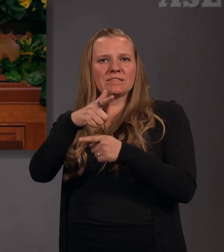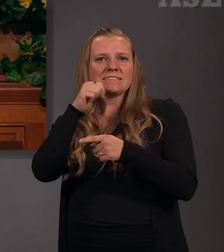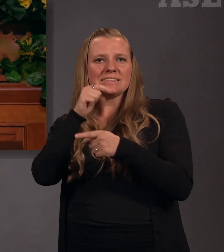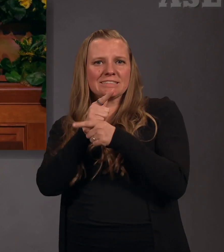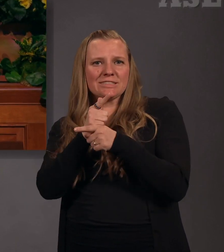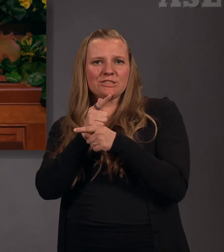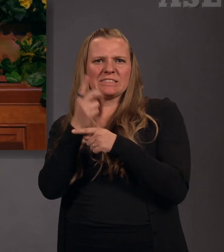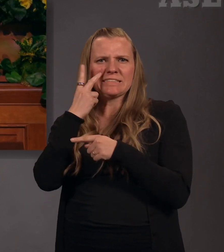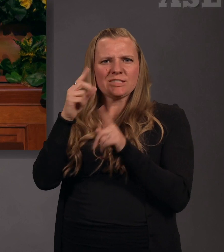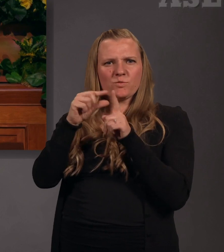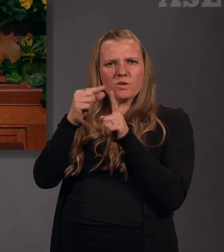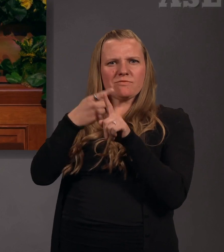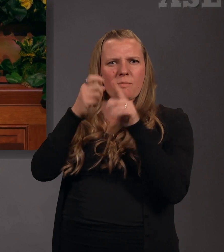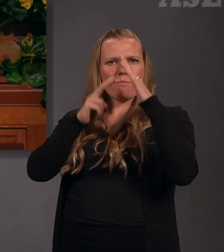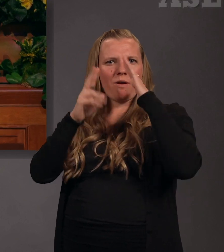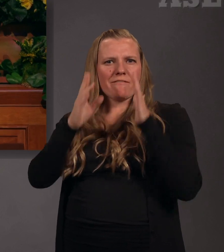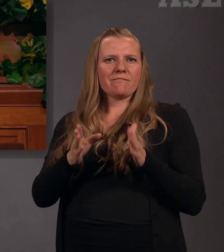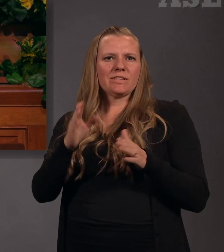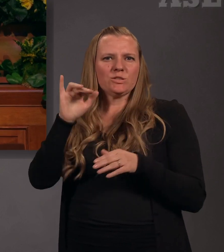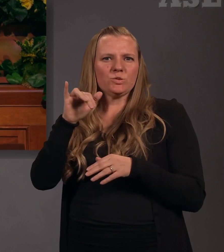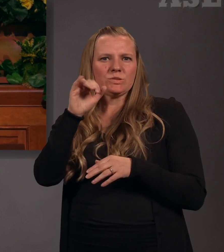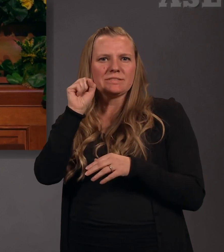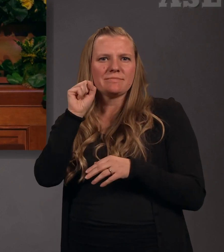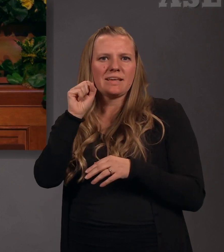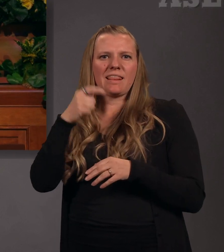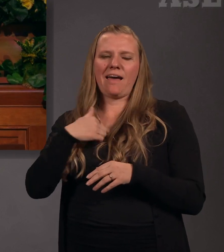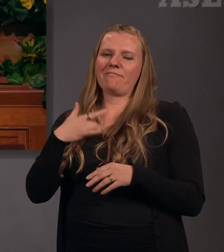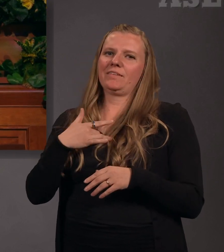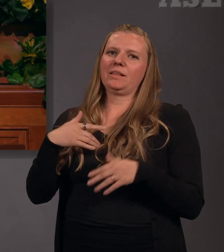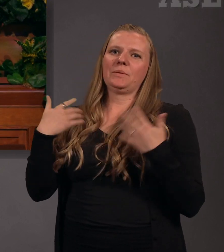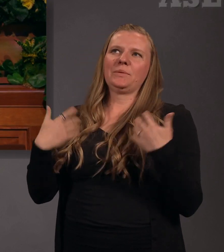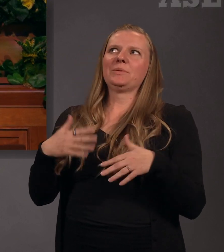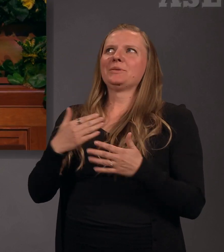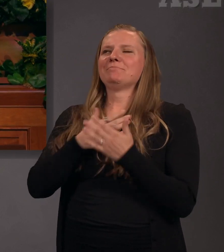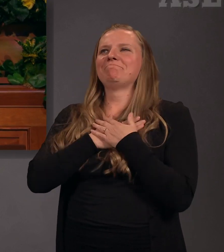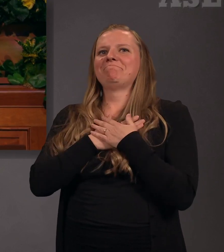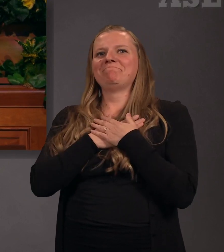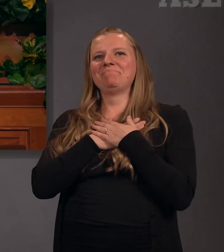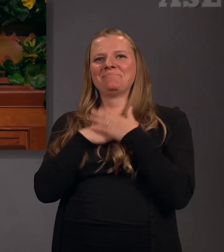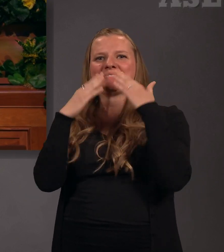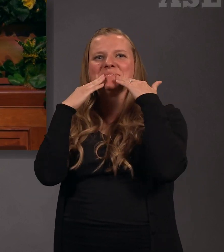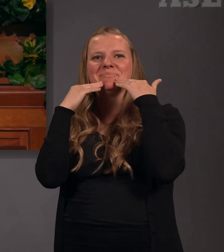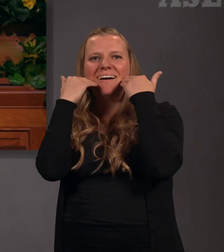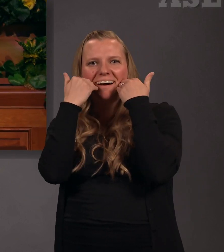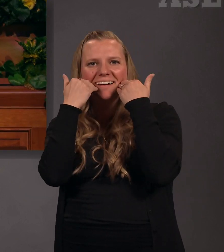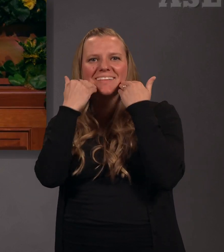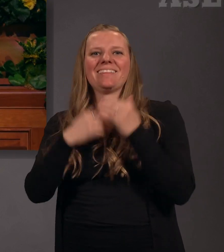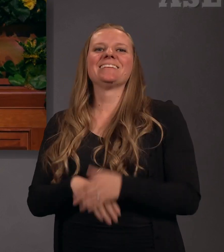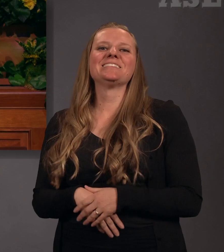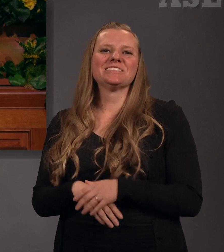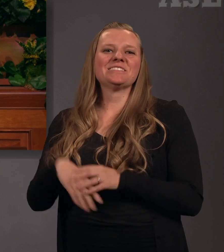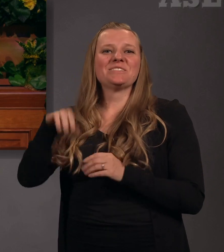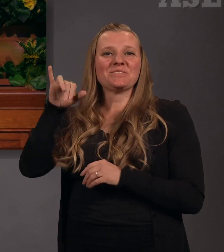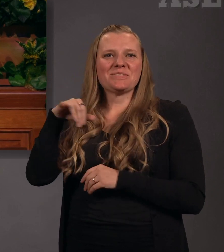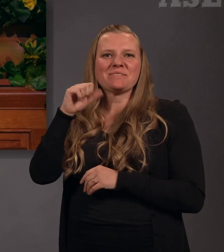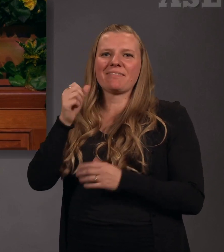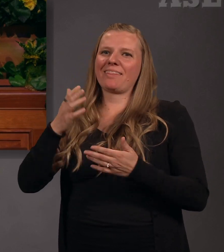Joseph Smith and not break out into a great big smile. Joseph's jubilant expression